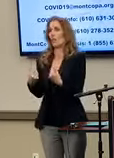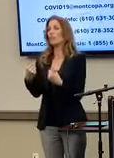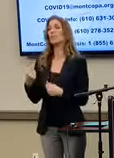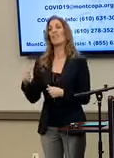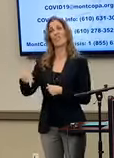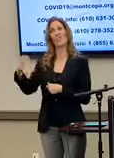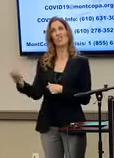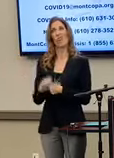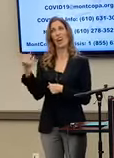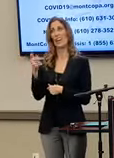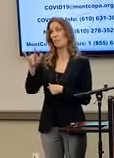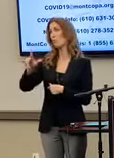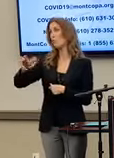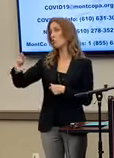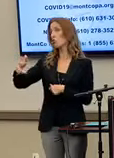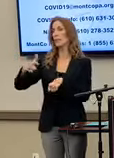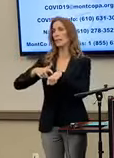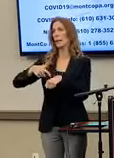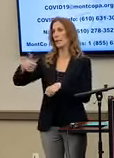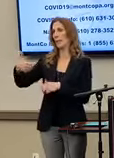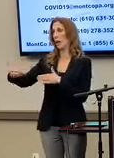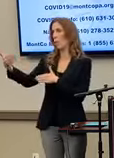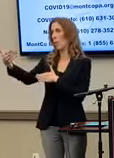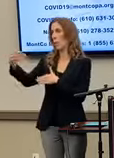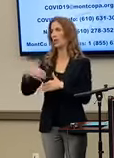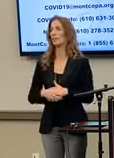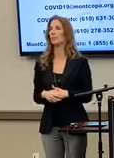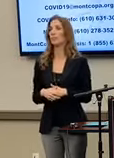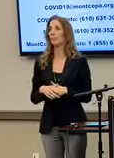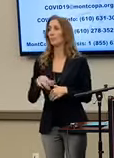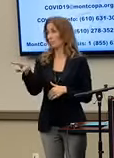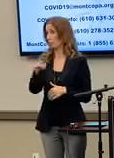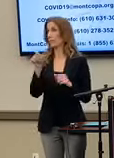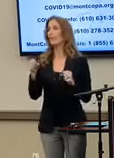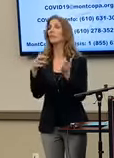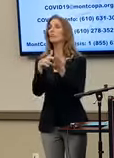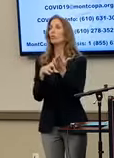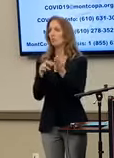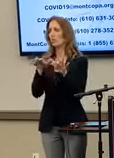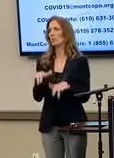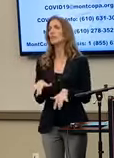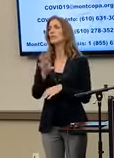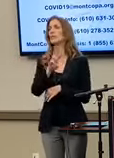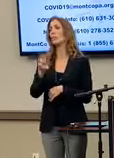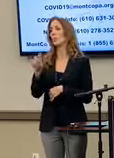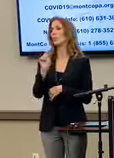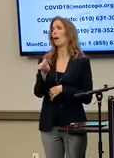Friday, April 3rd at 10 a.m. You can register at www